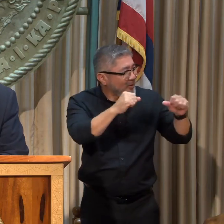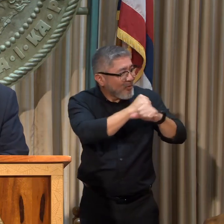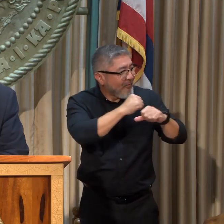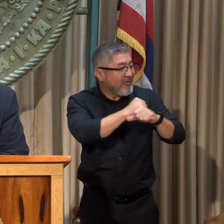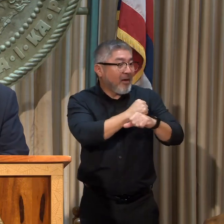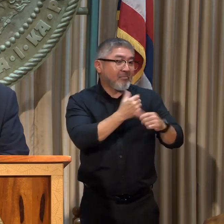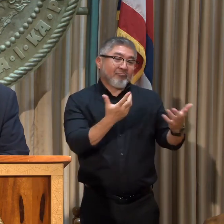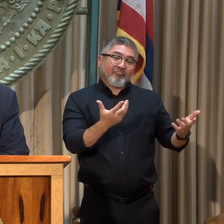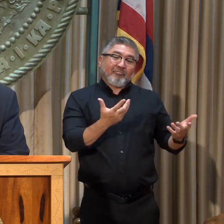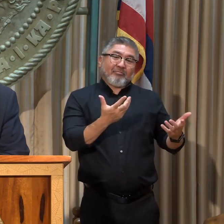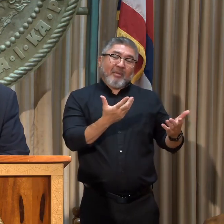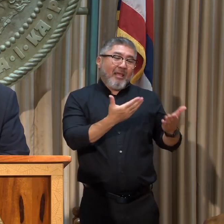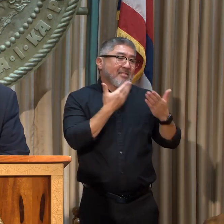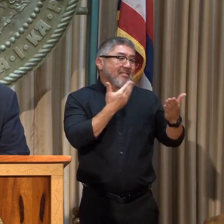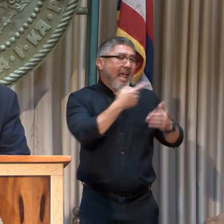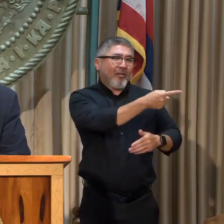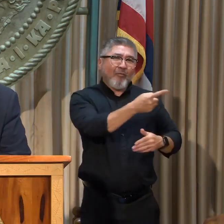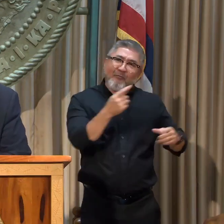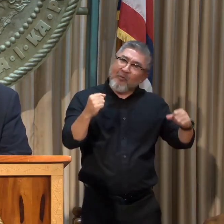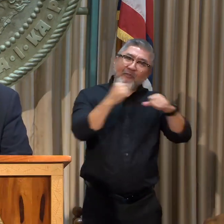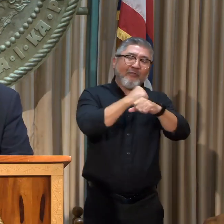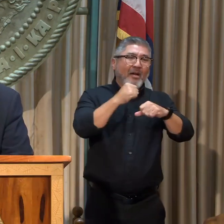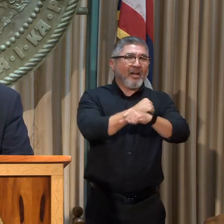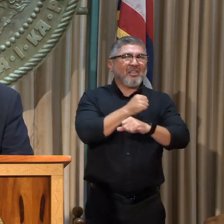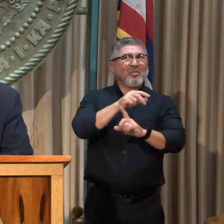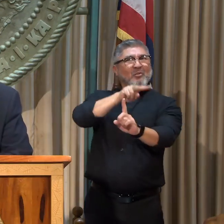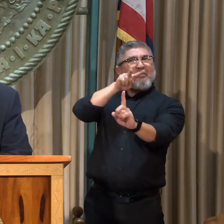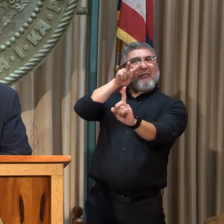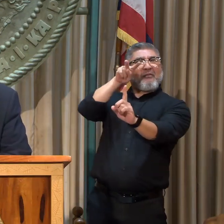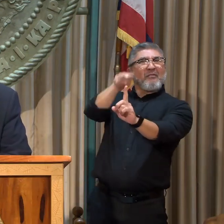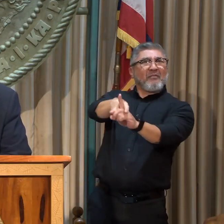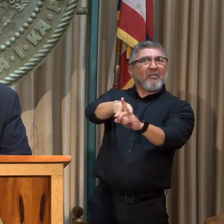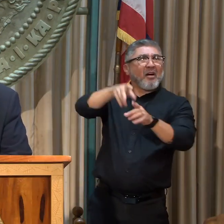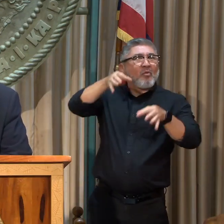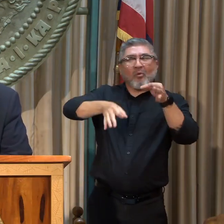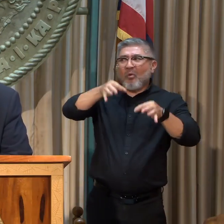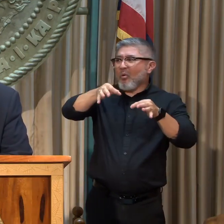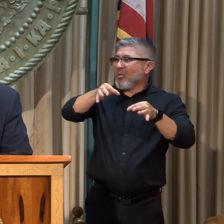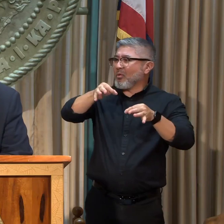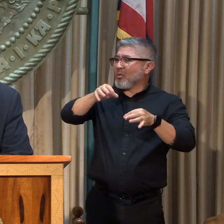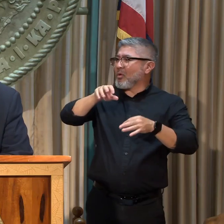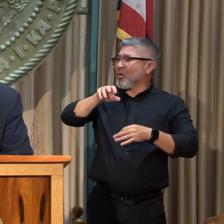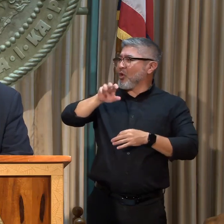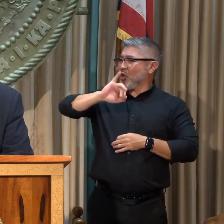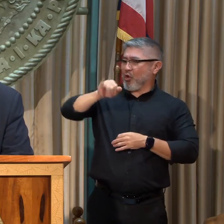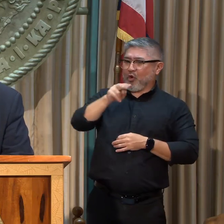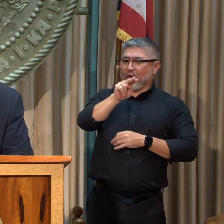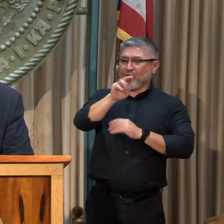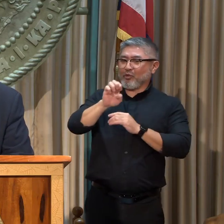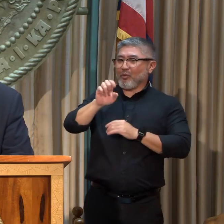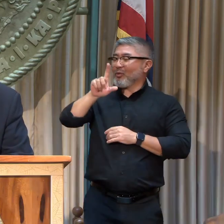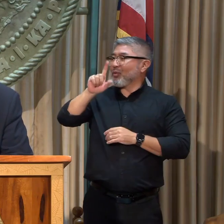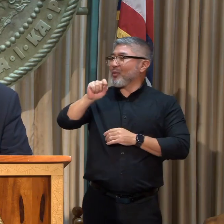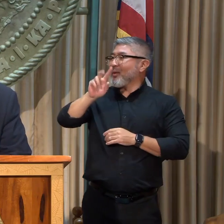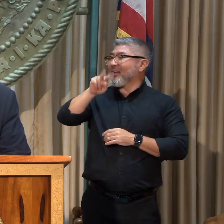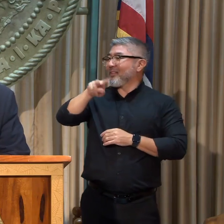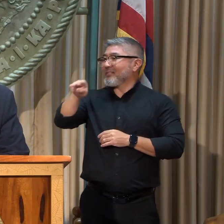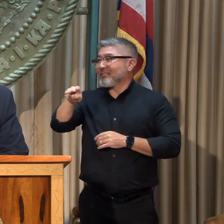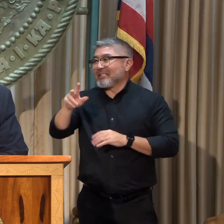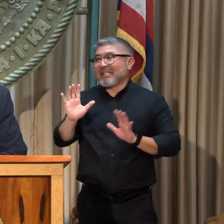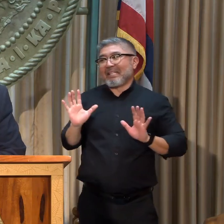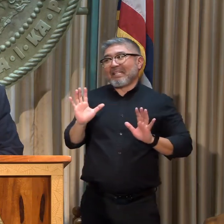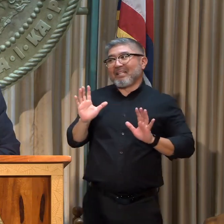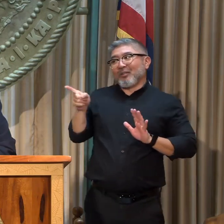you stood up and filed suit back June 2022. Fortunately, it was against David Ige and not me,